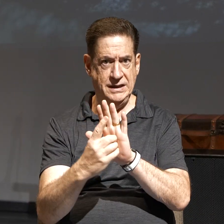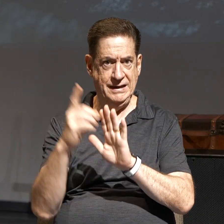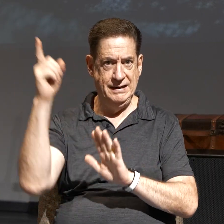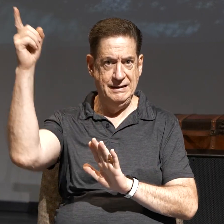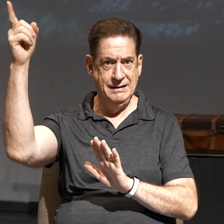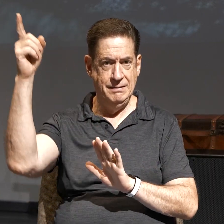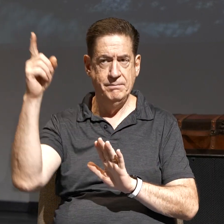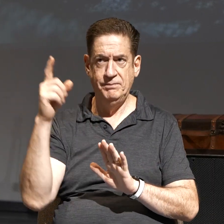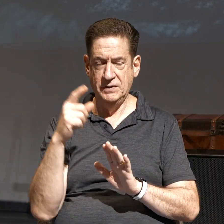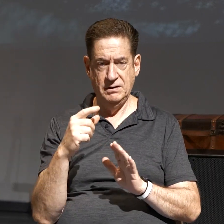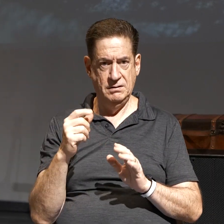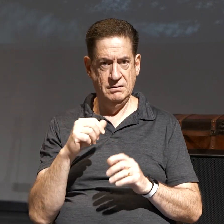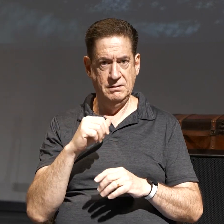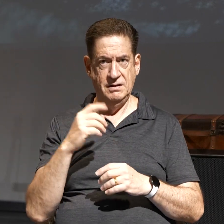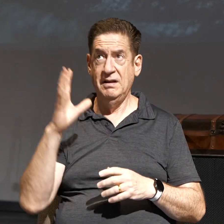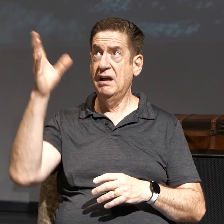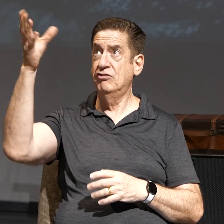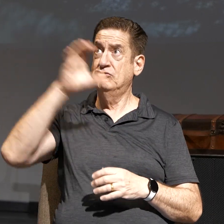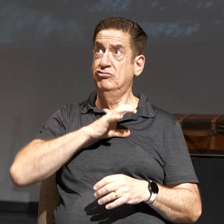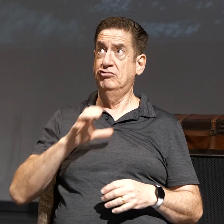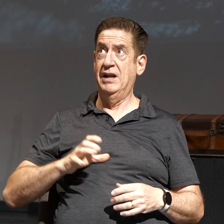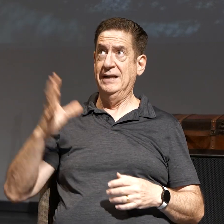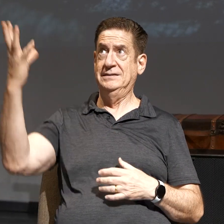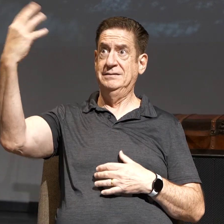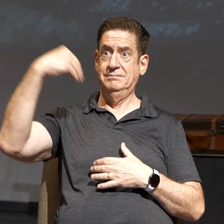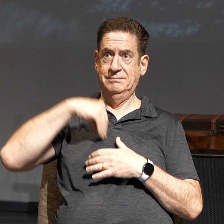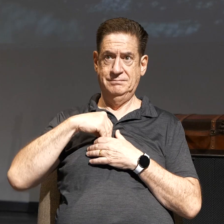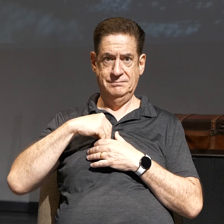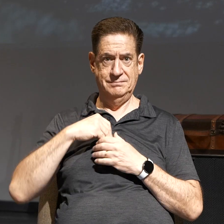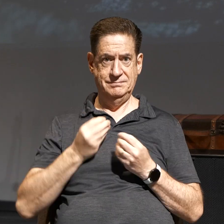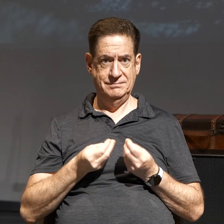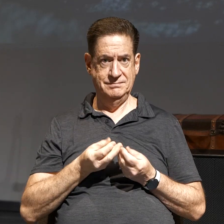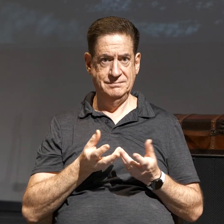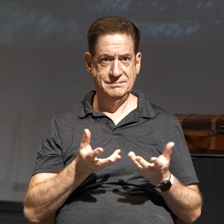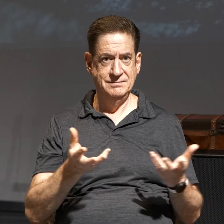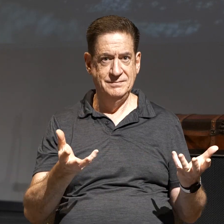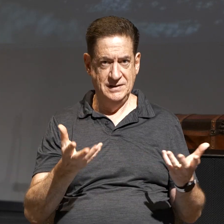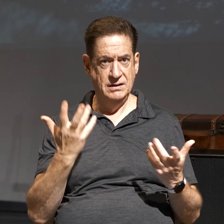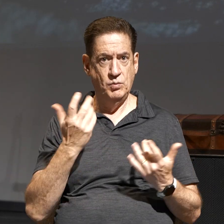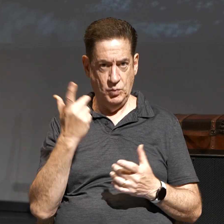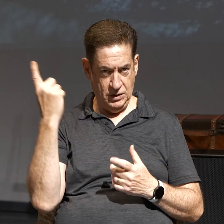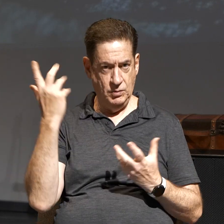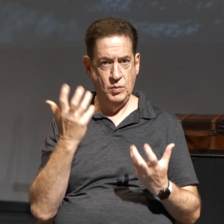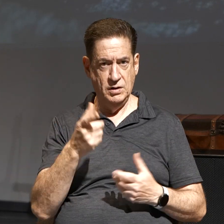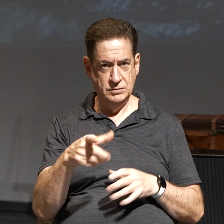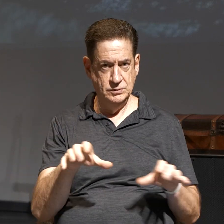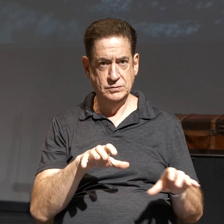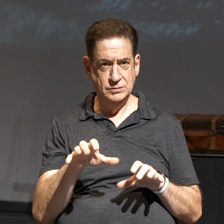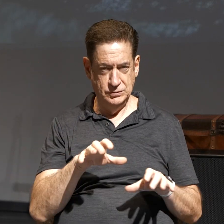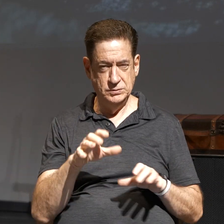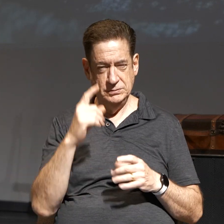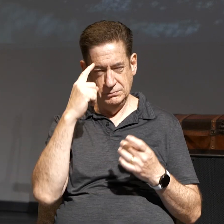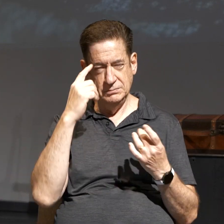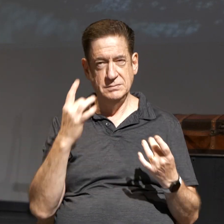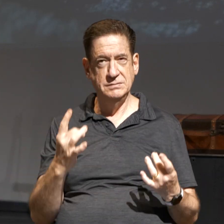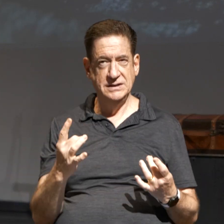what He's called us to do. That's what He wants us, and it's out of that relationship, intimacy with Him as you're meditating. So, it is thinking through the biblical